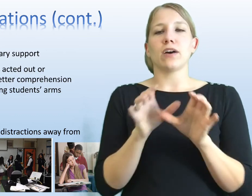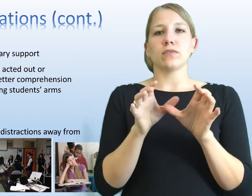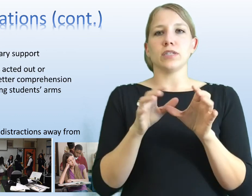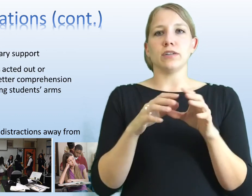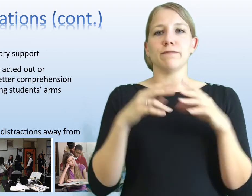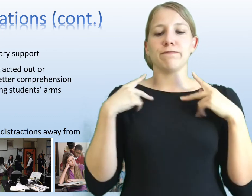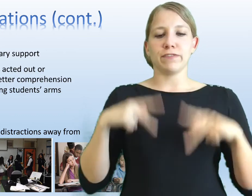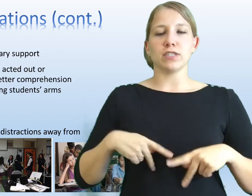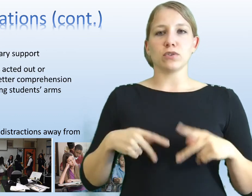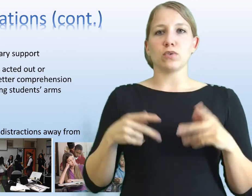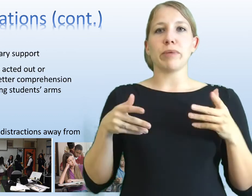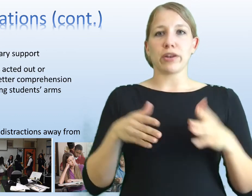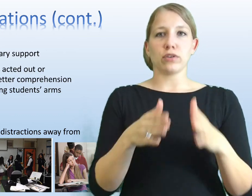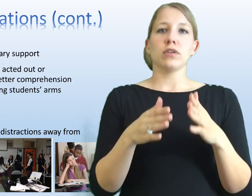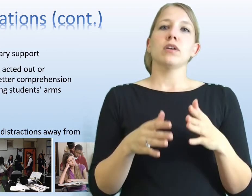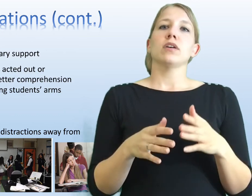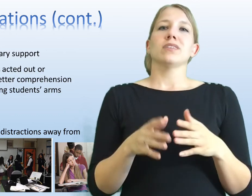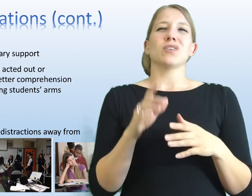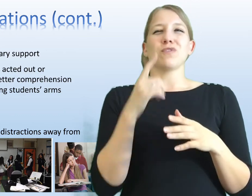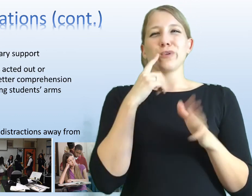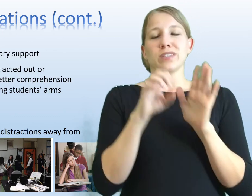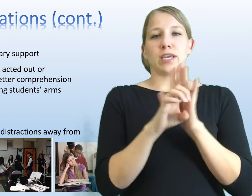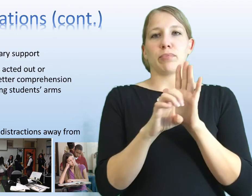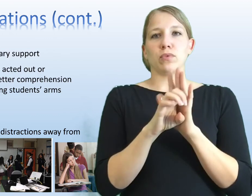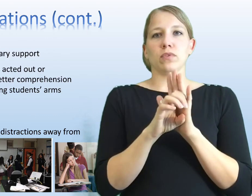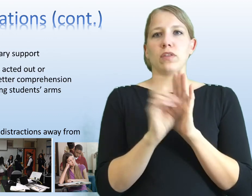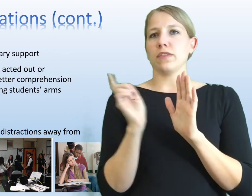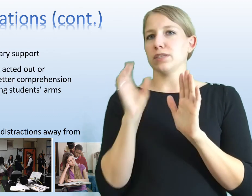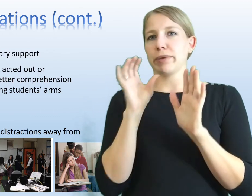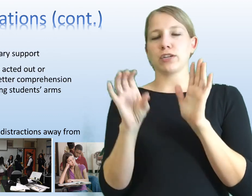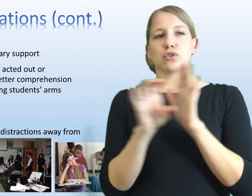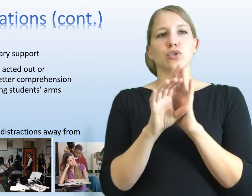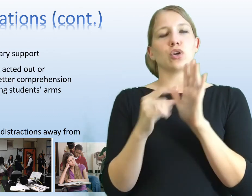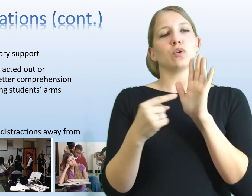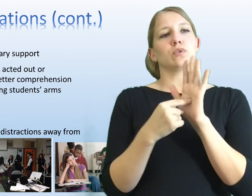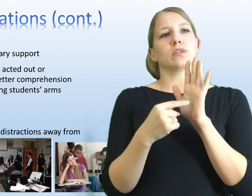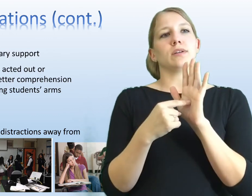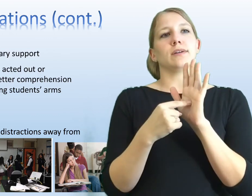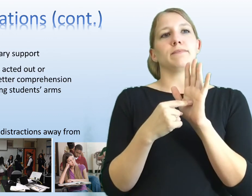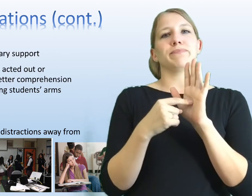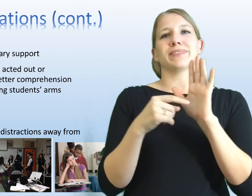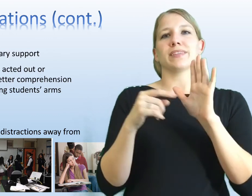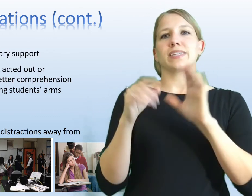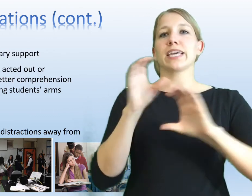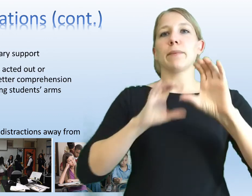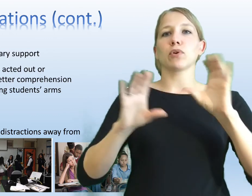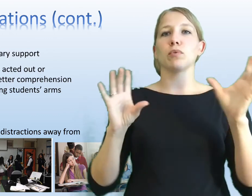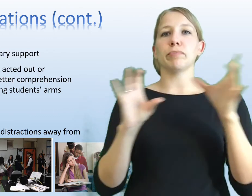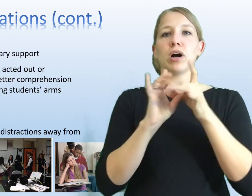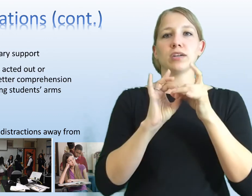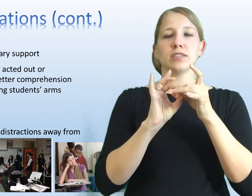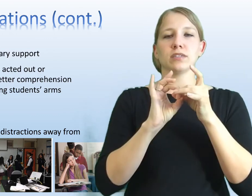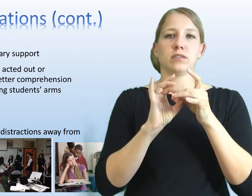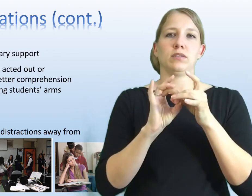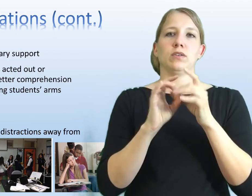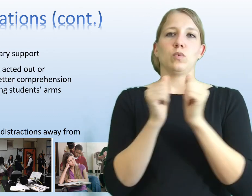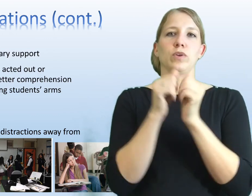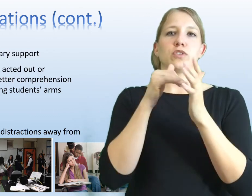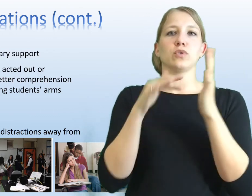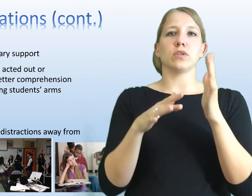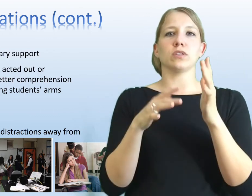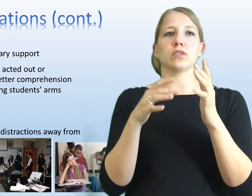acted out in a physical manner. So for example, this picture shows chemical bonds